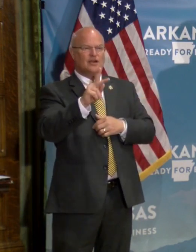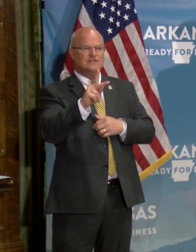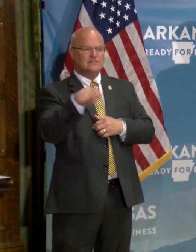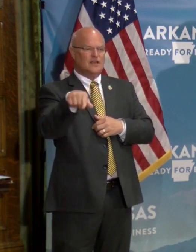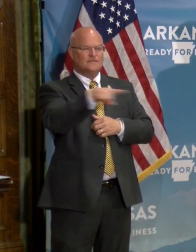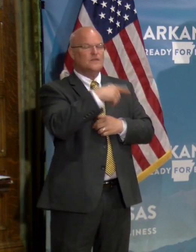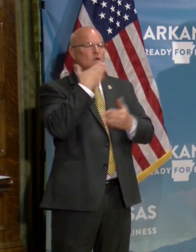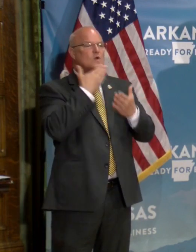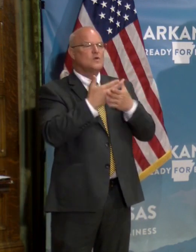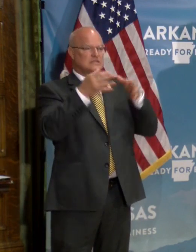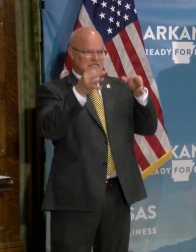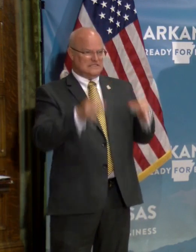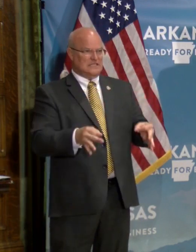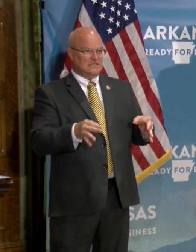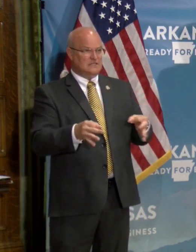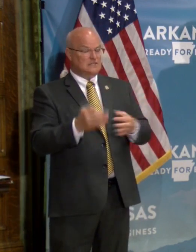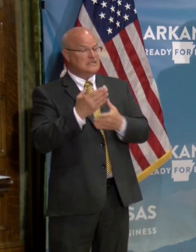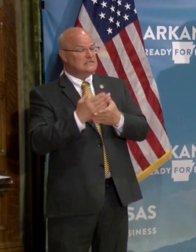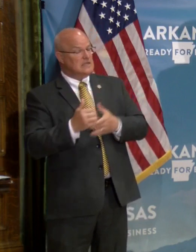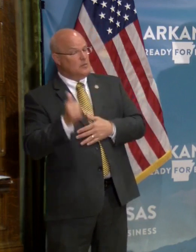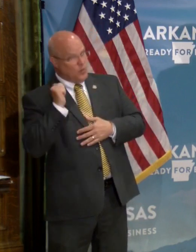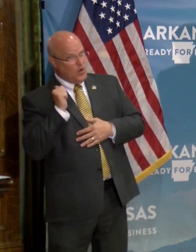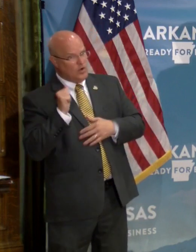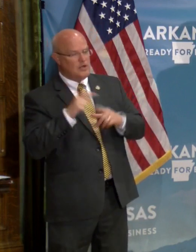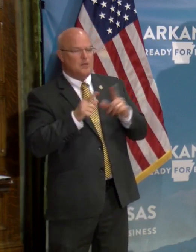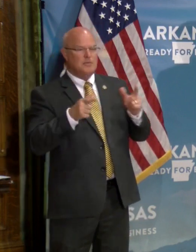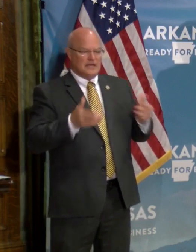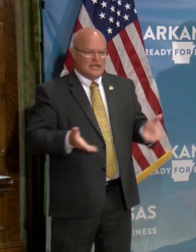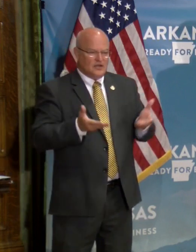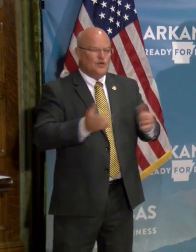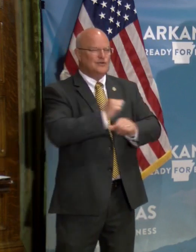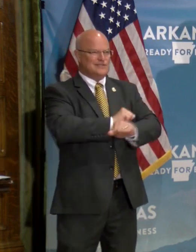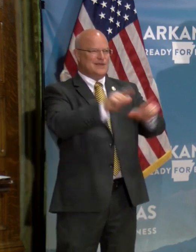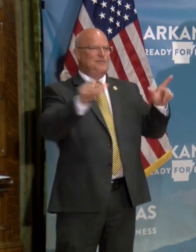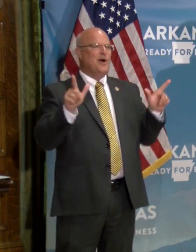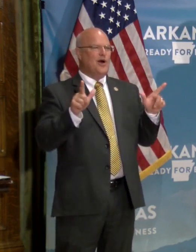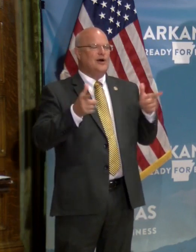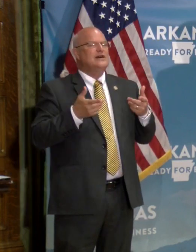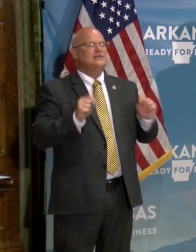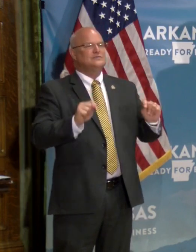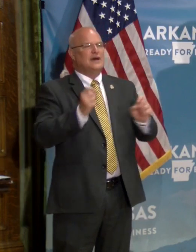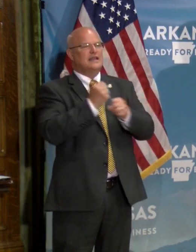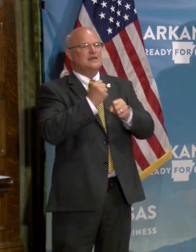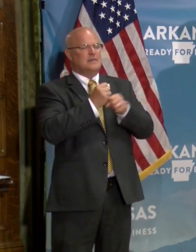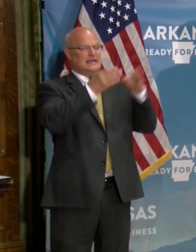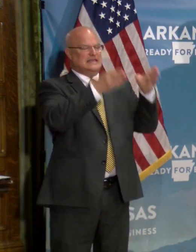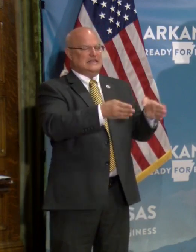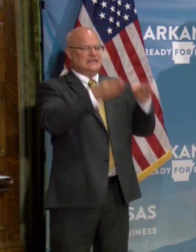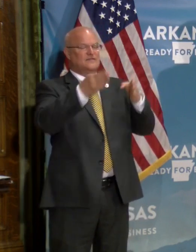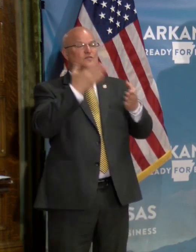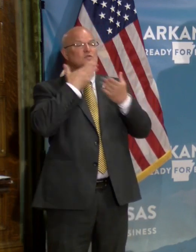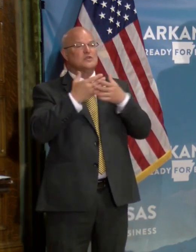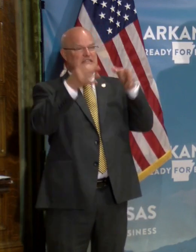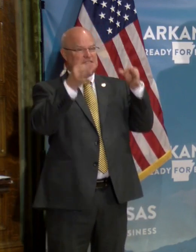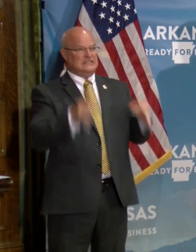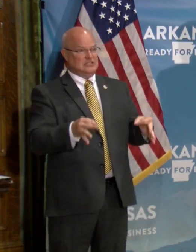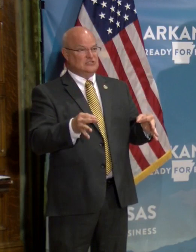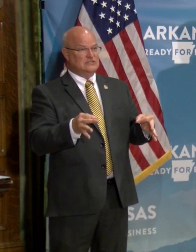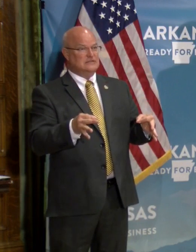are going to make good decisions. Some won't, but let's encourage them all and let's try to make individual good decisions.